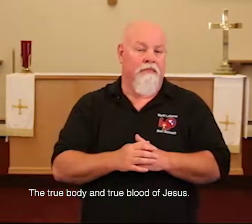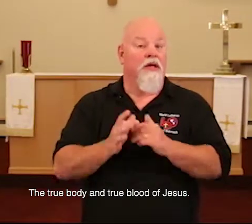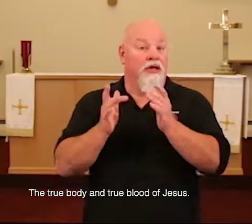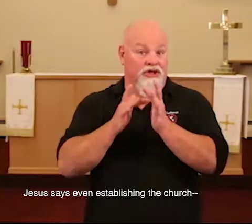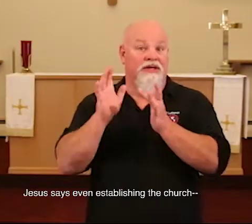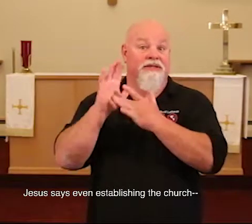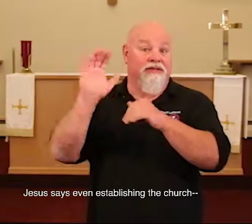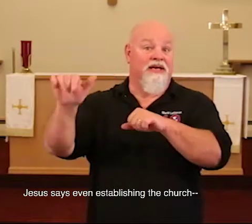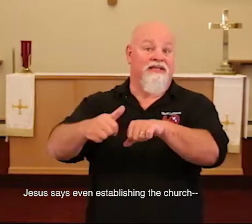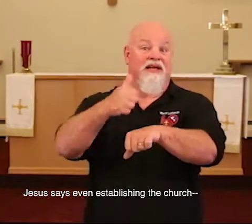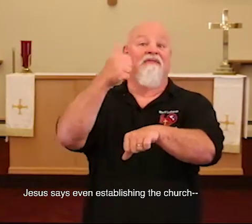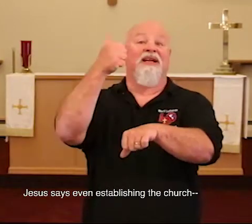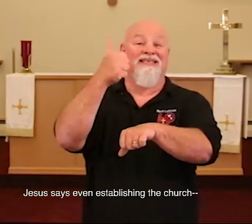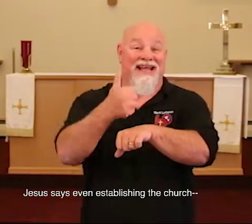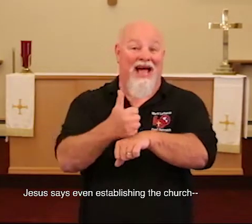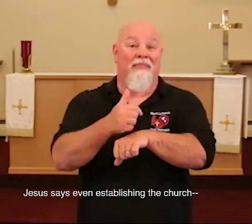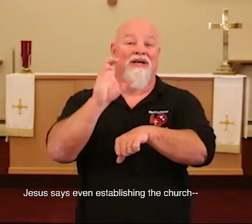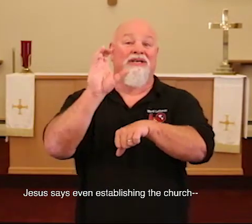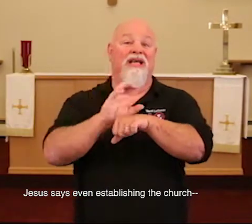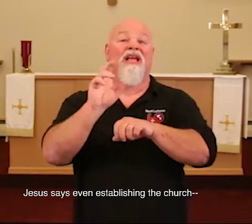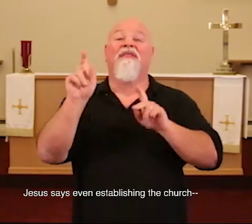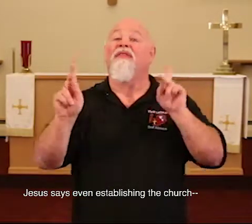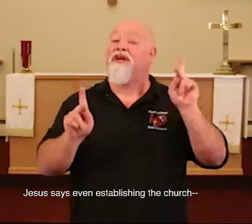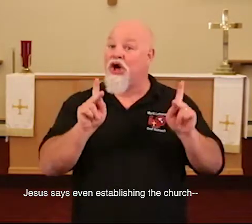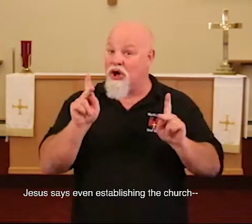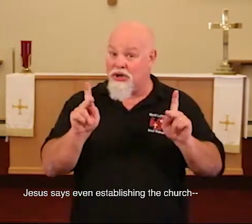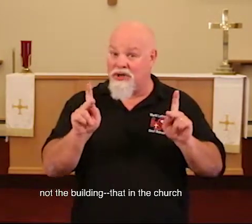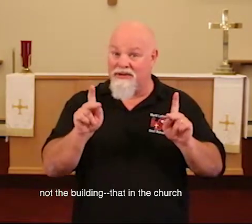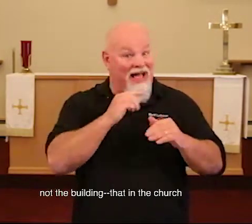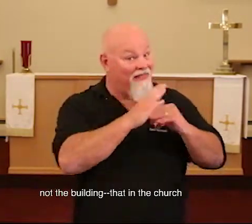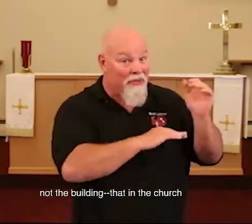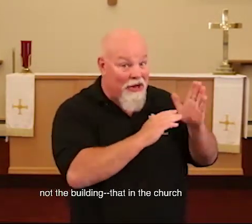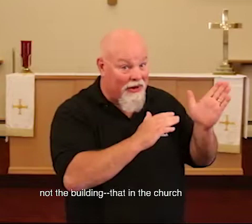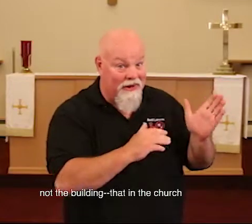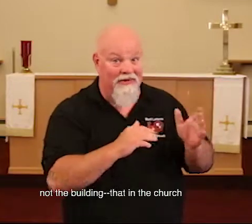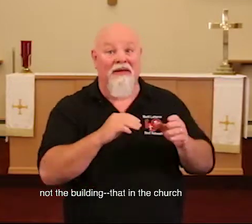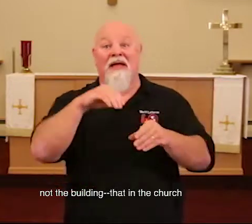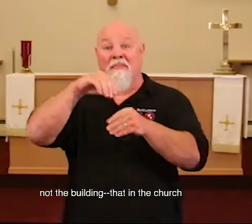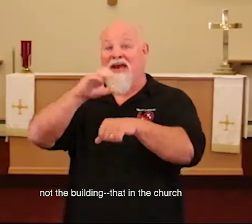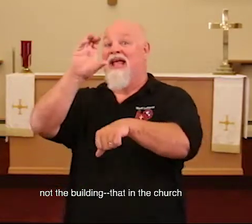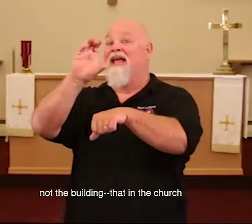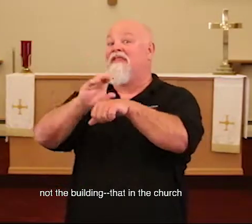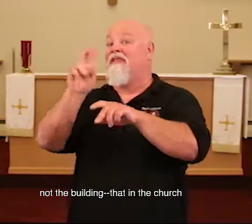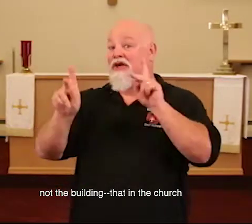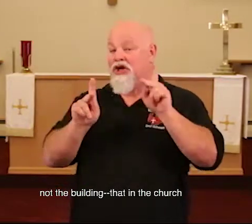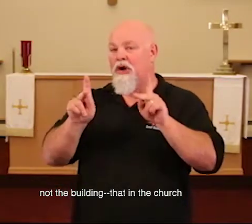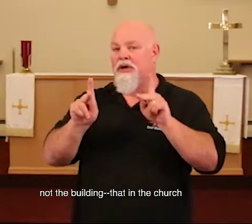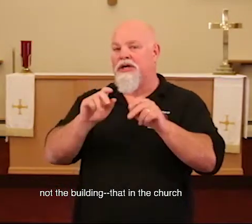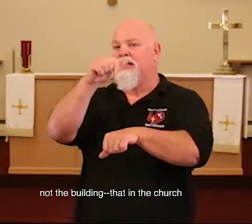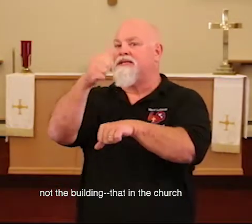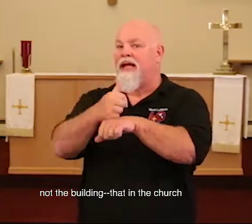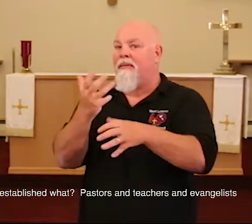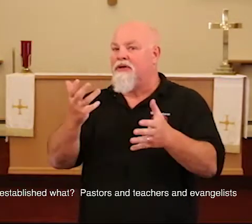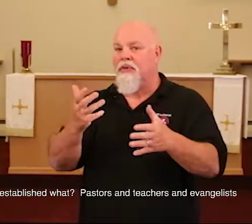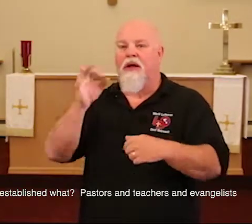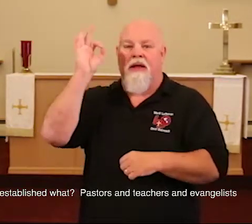Jesus has even established in the church. Not the building. But in the church. established what?